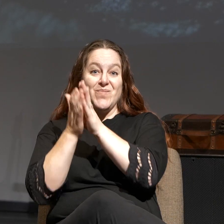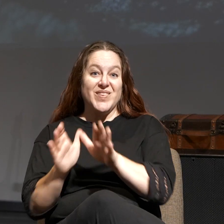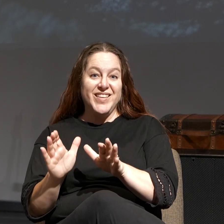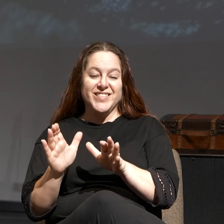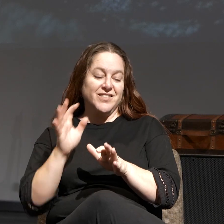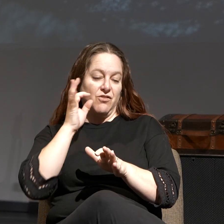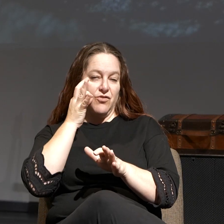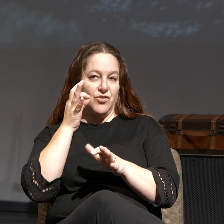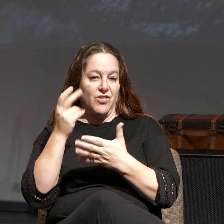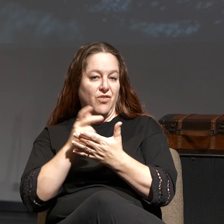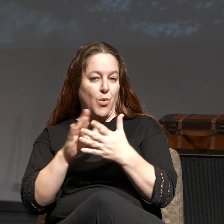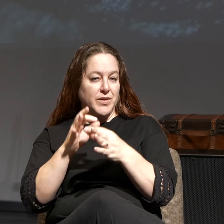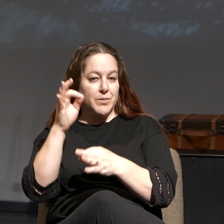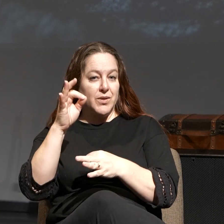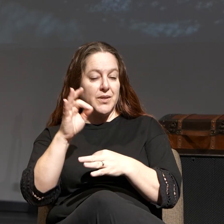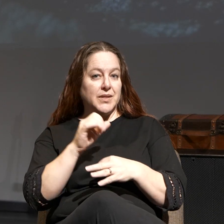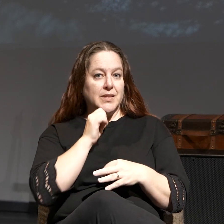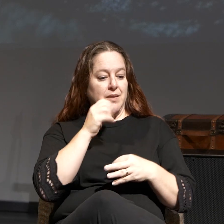Spirit.